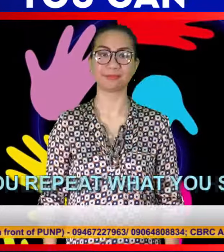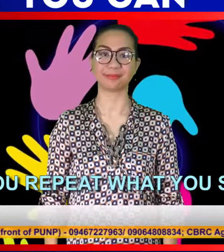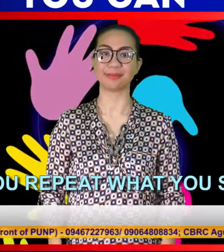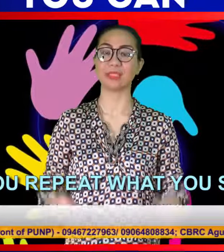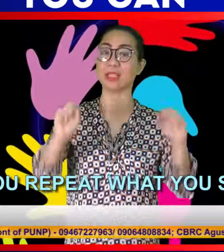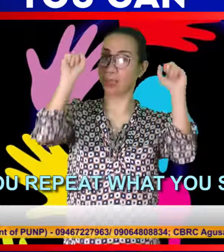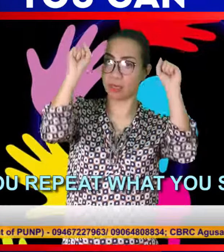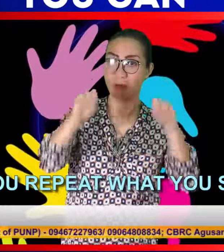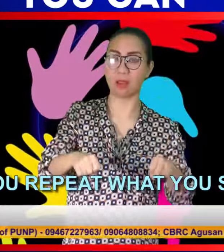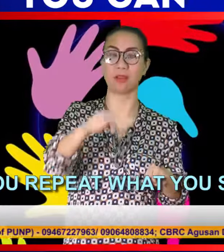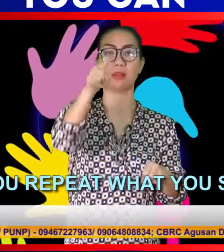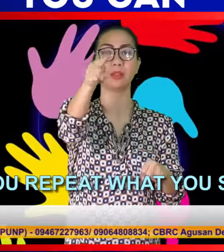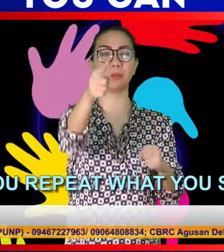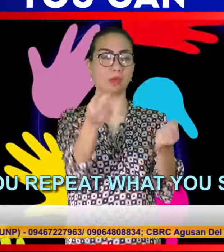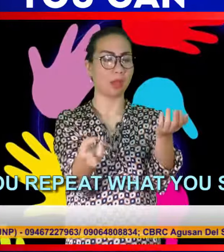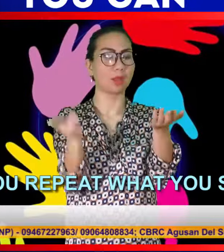Can you repeat what you said?